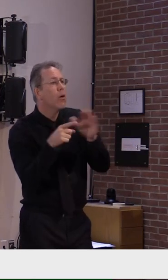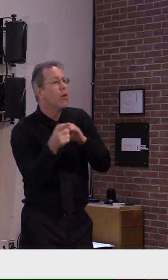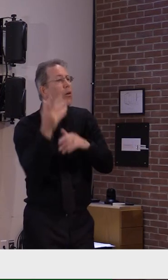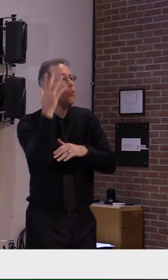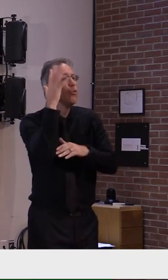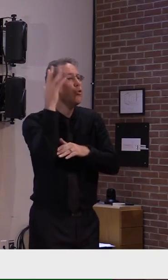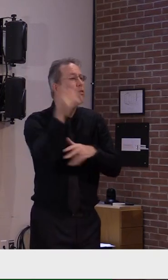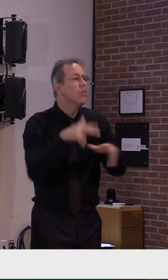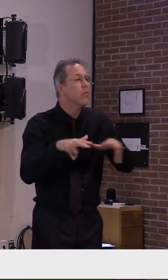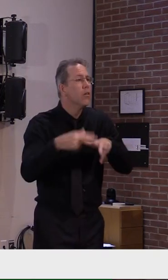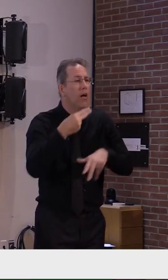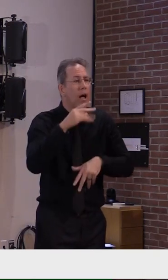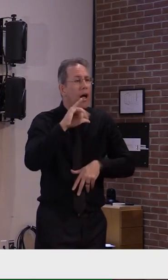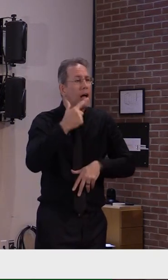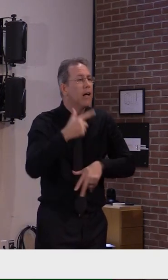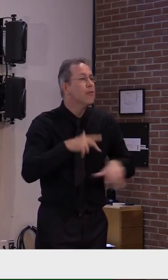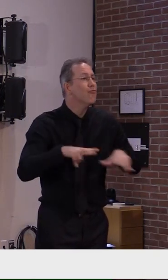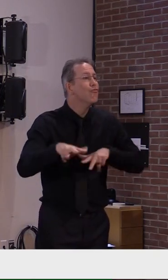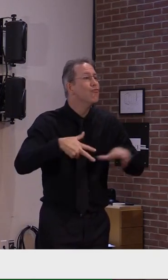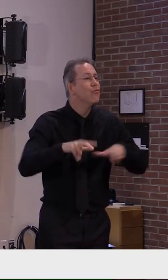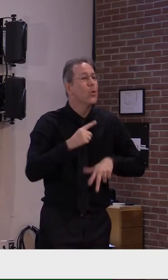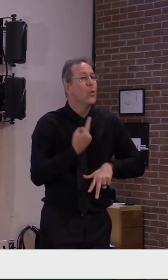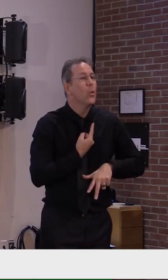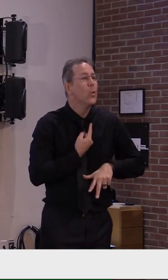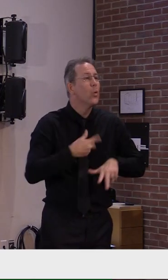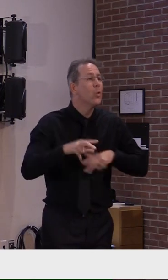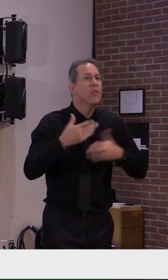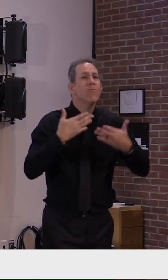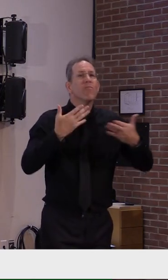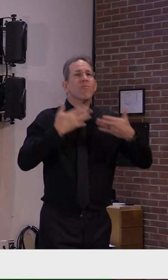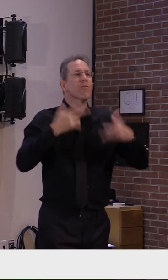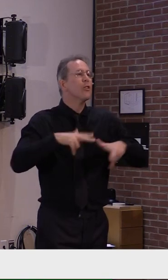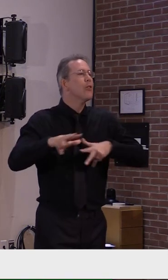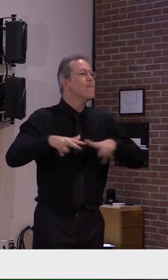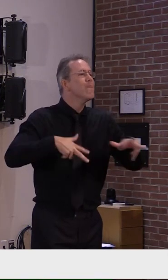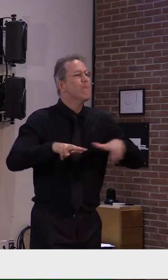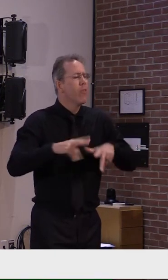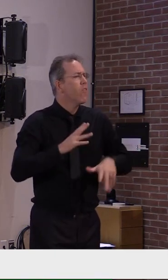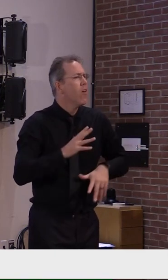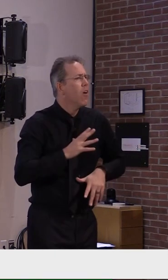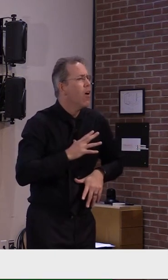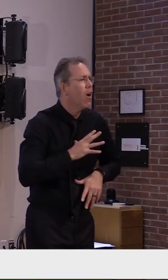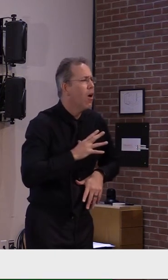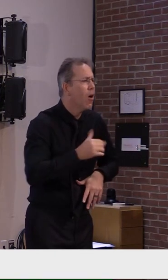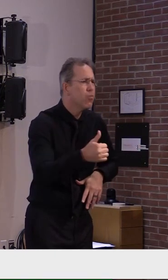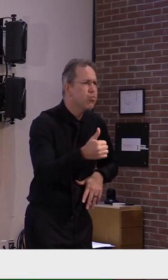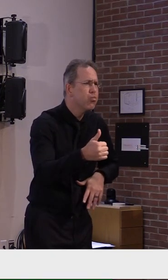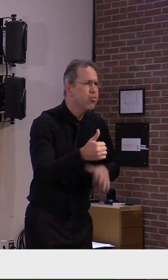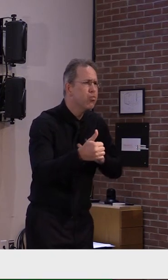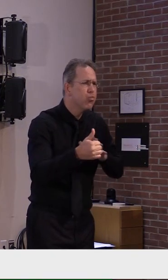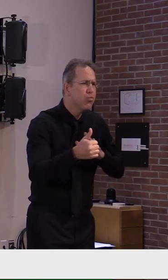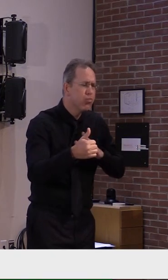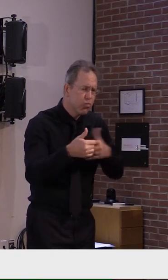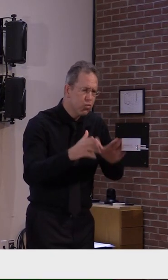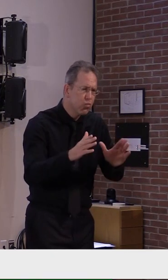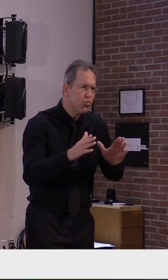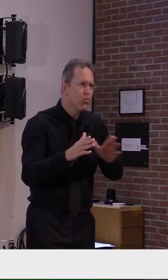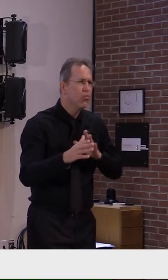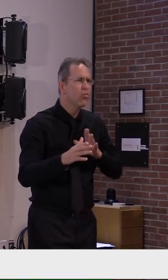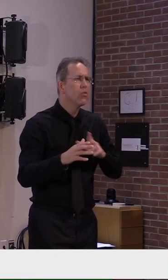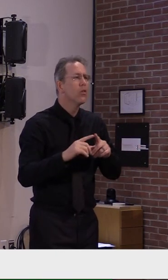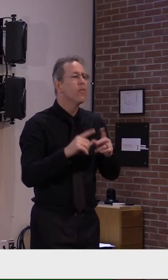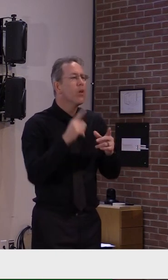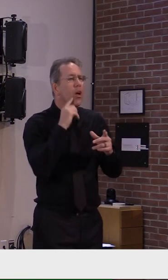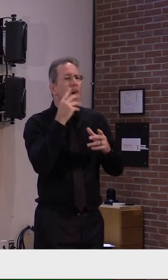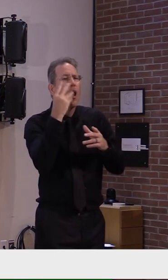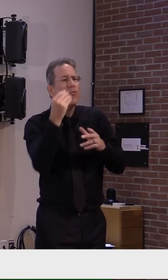people, but getting fresh air and being able to, uh, keep active in that way. So that's, um, kind of in a nutshell,